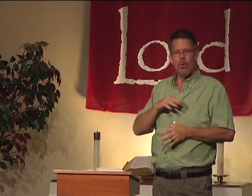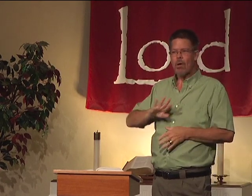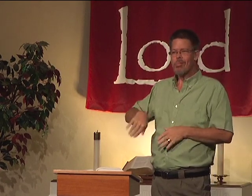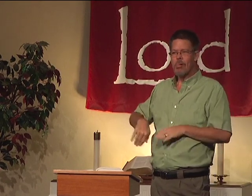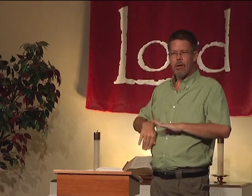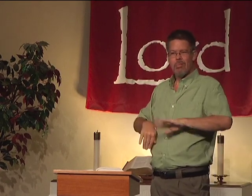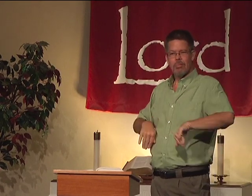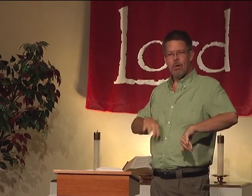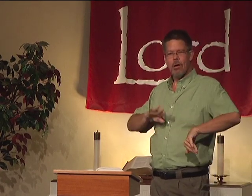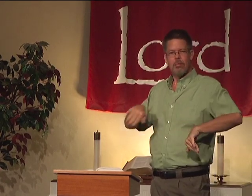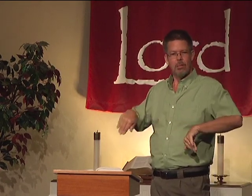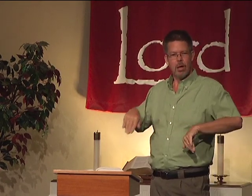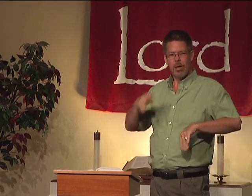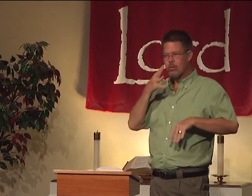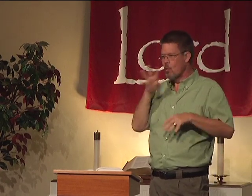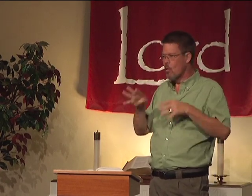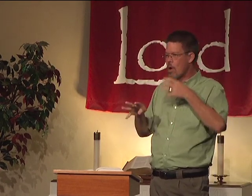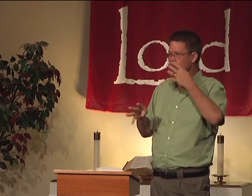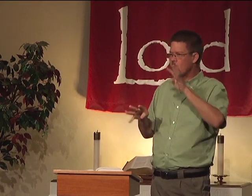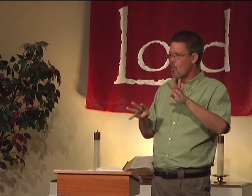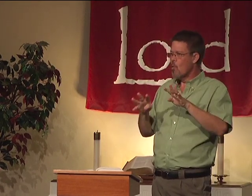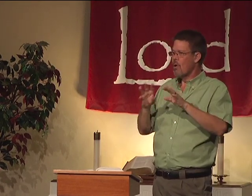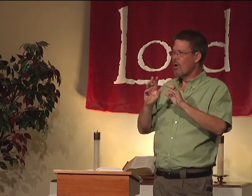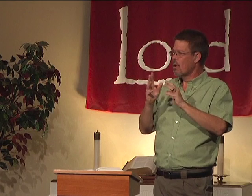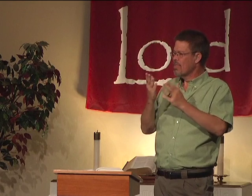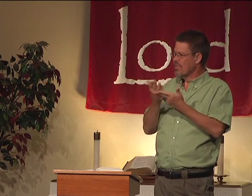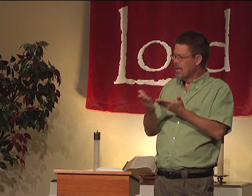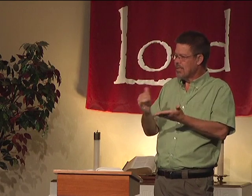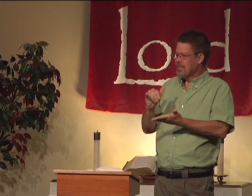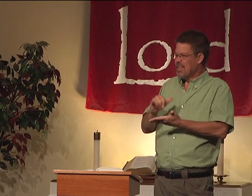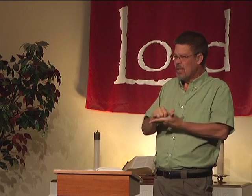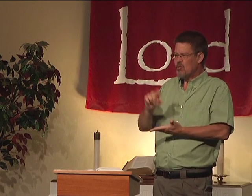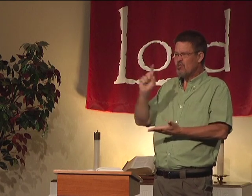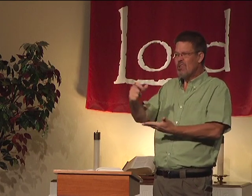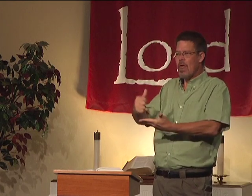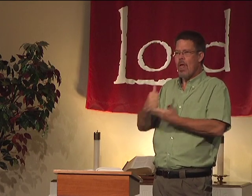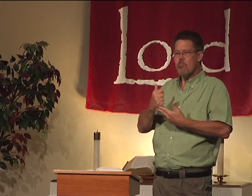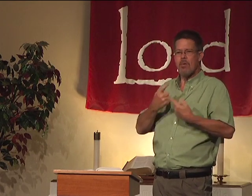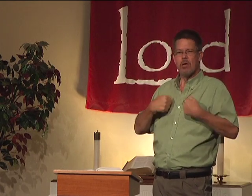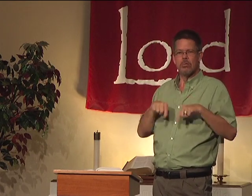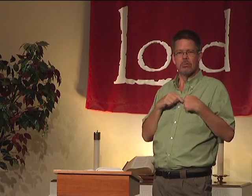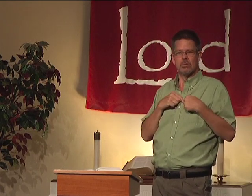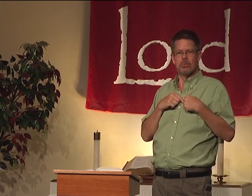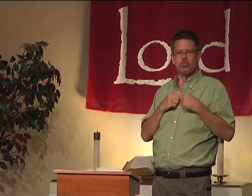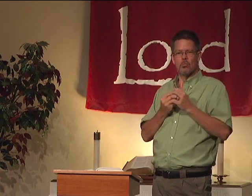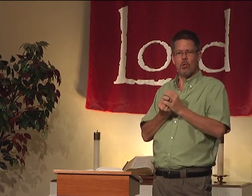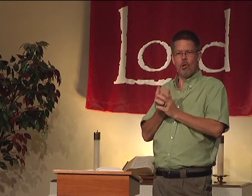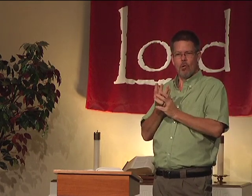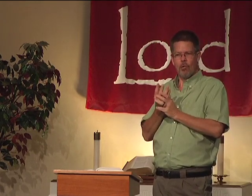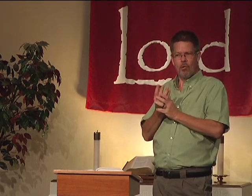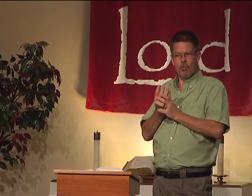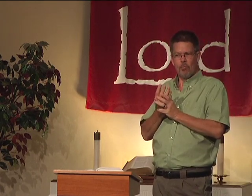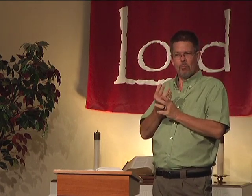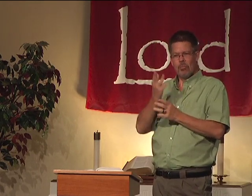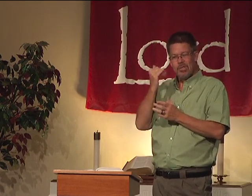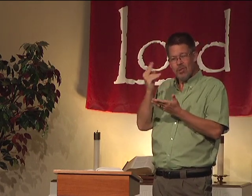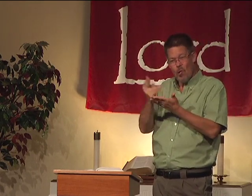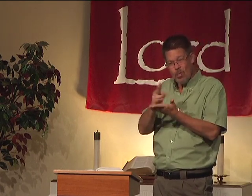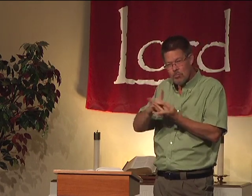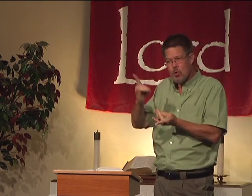But quite often we just push it to the side. We ignore it. We ignore things that are made to help us, help us to grow.